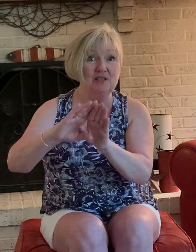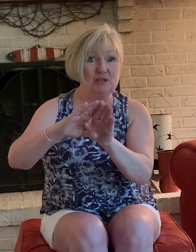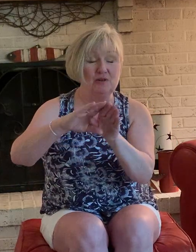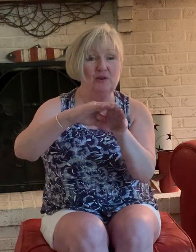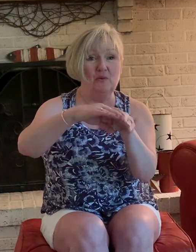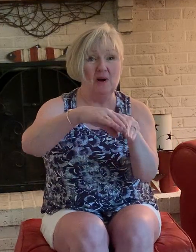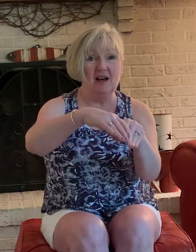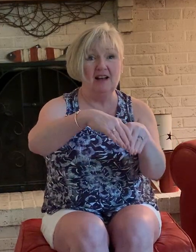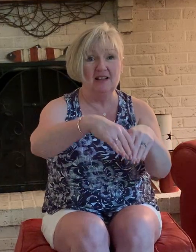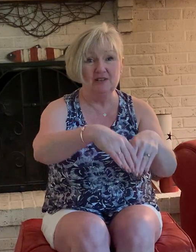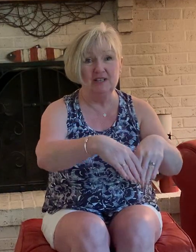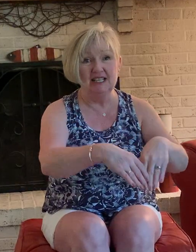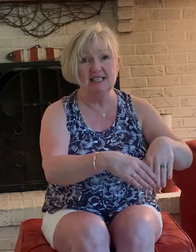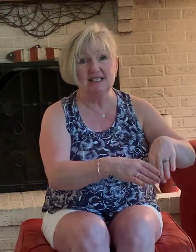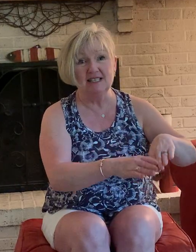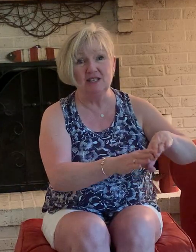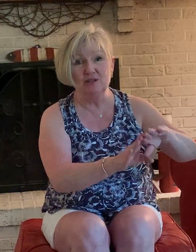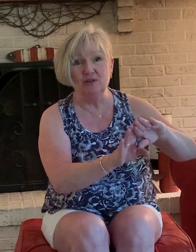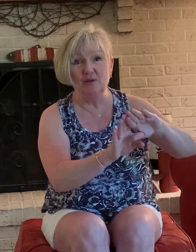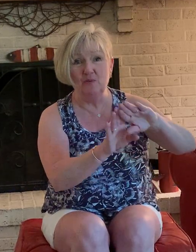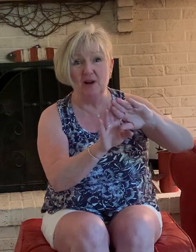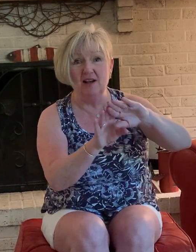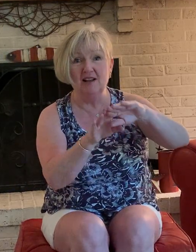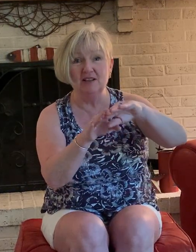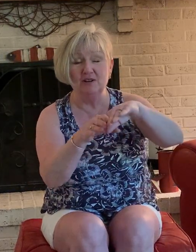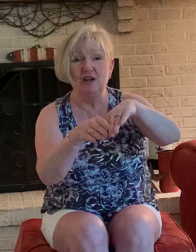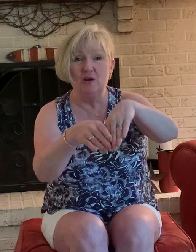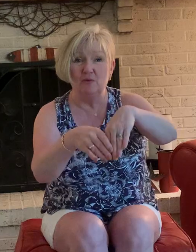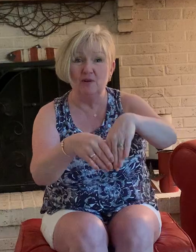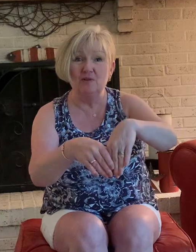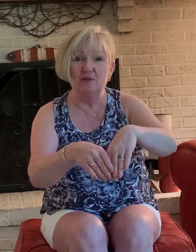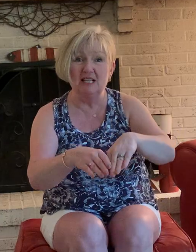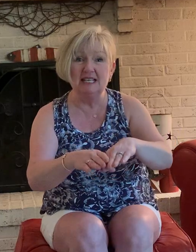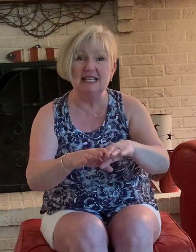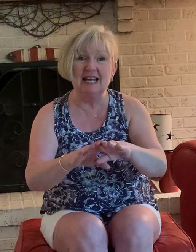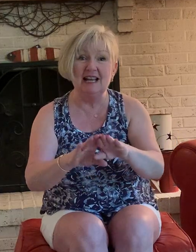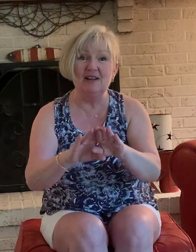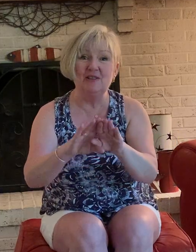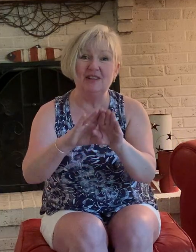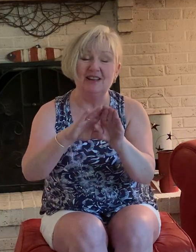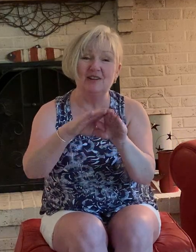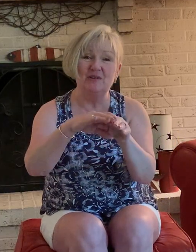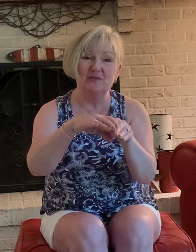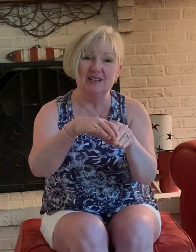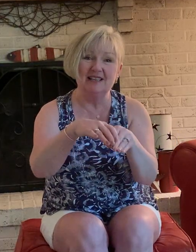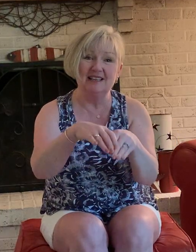to the water listen to the water rolling down the river